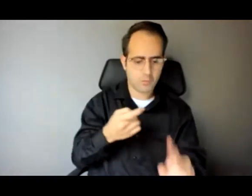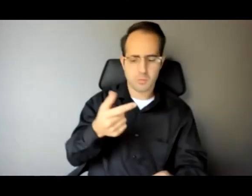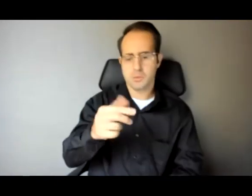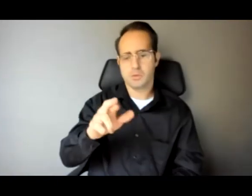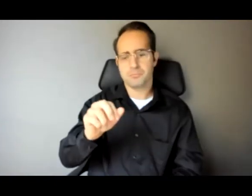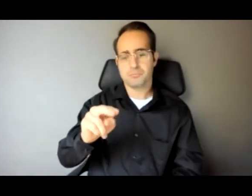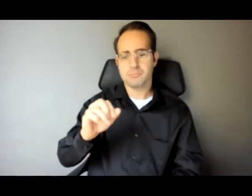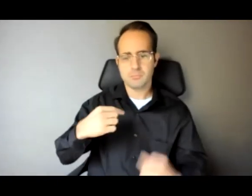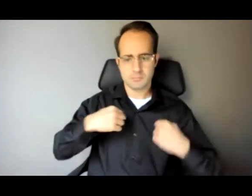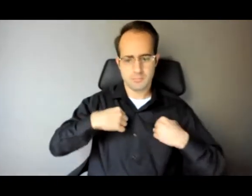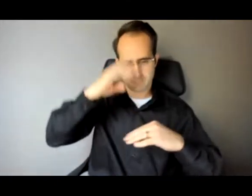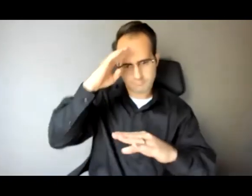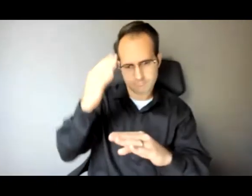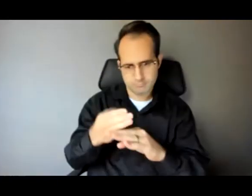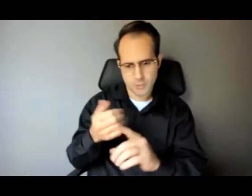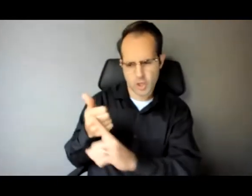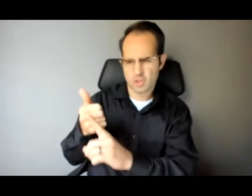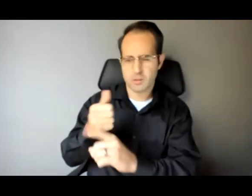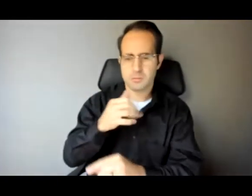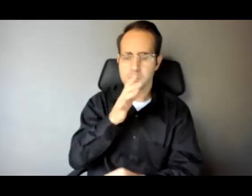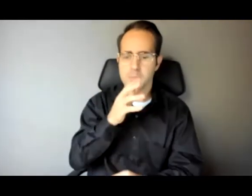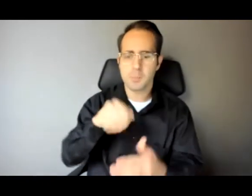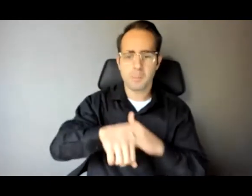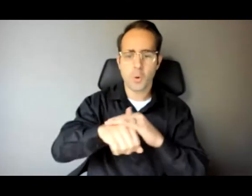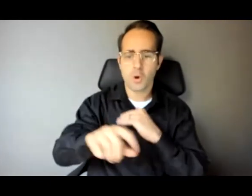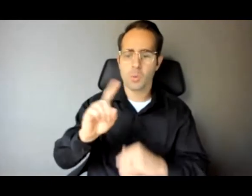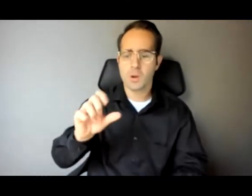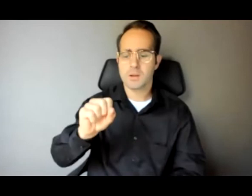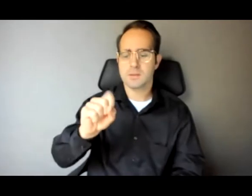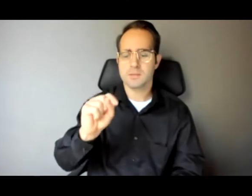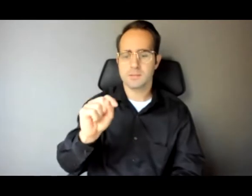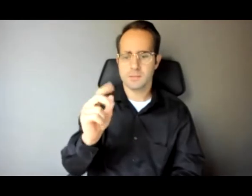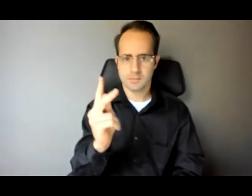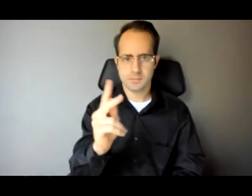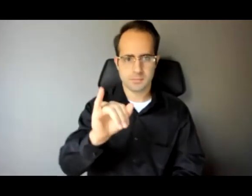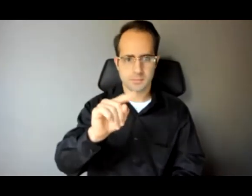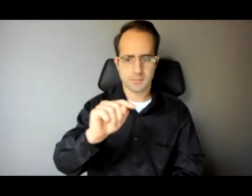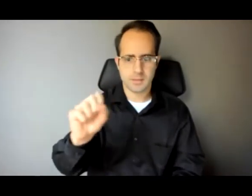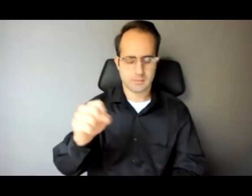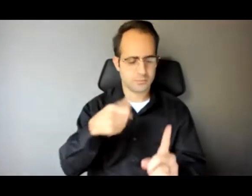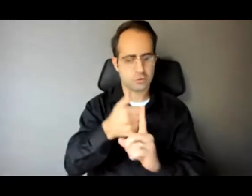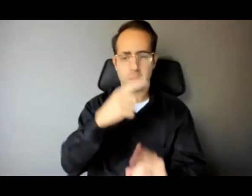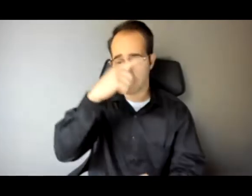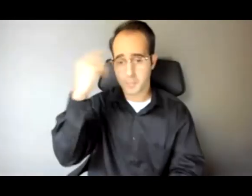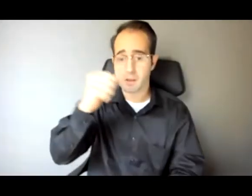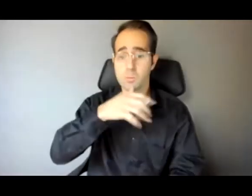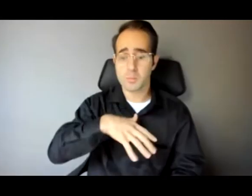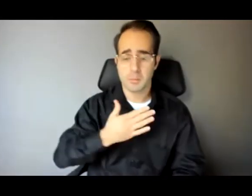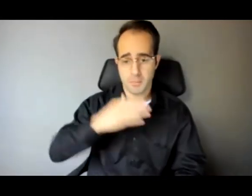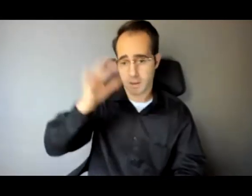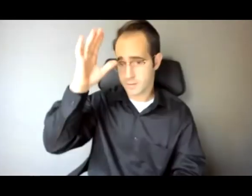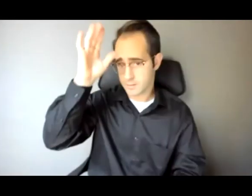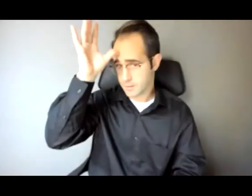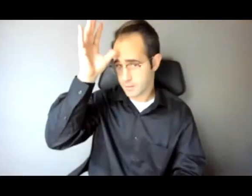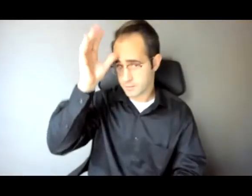and who was born in St. Kitts, a black woman. My dad is a Brit, a former military officer and